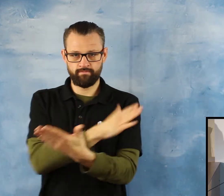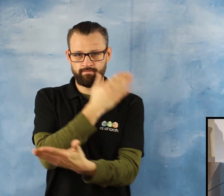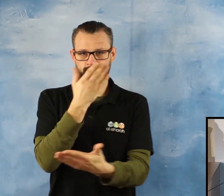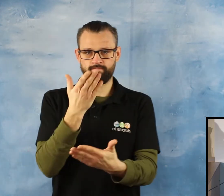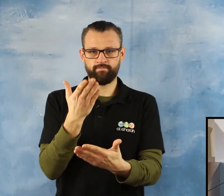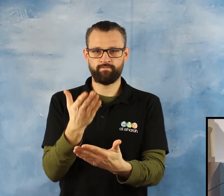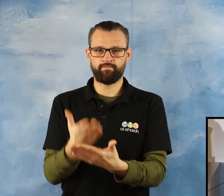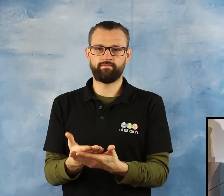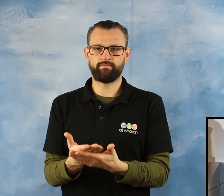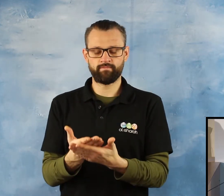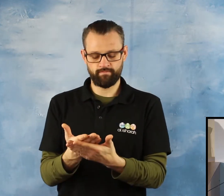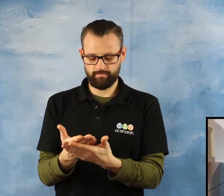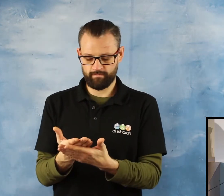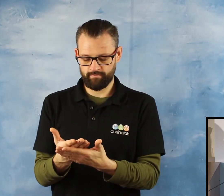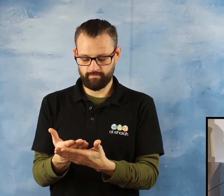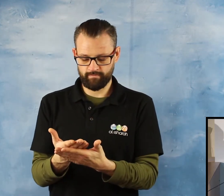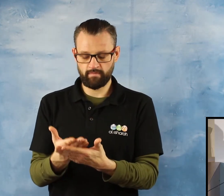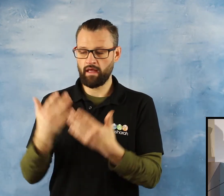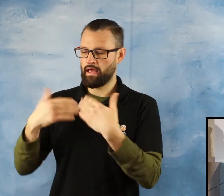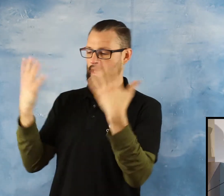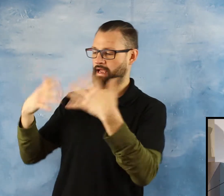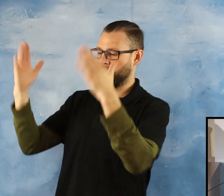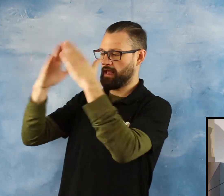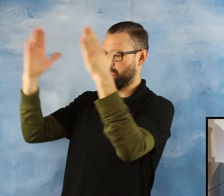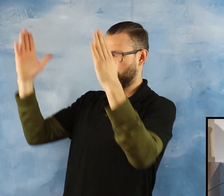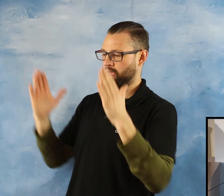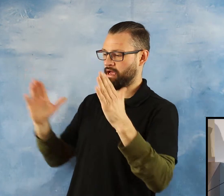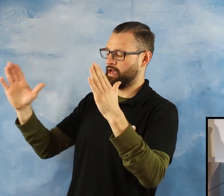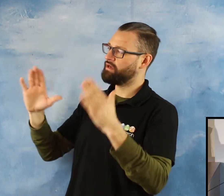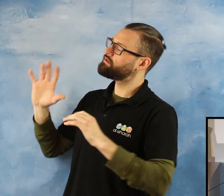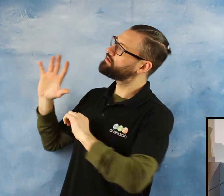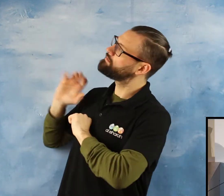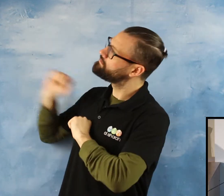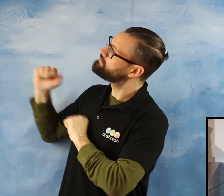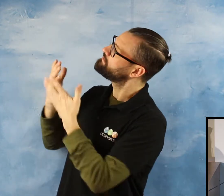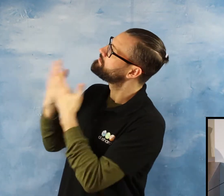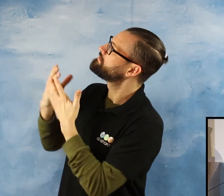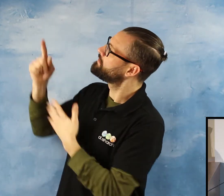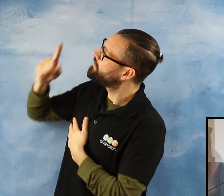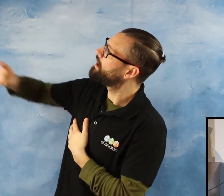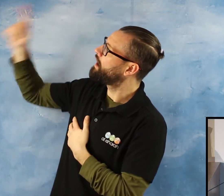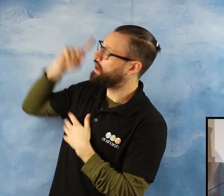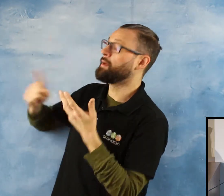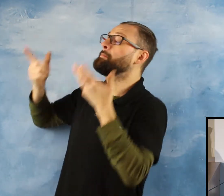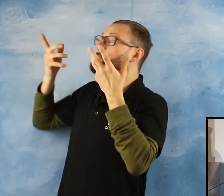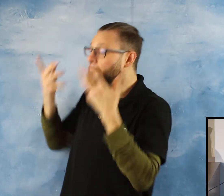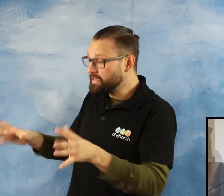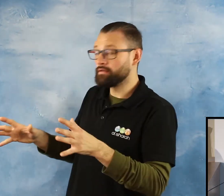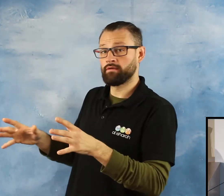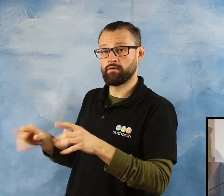Any house Where Zekr of Allah Is done And where Zekr of Allah Is not done Example is Dead Or